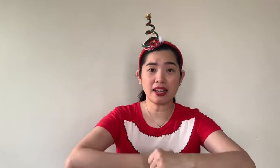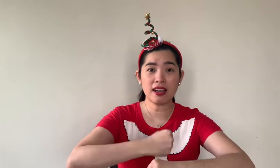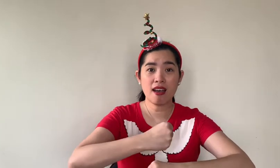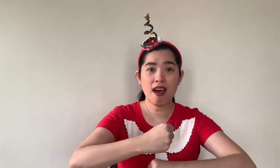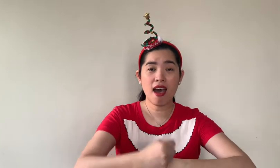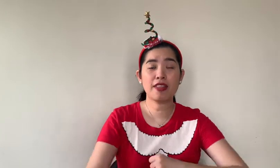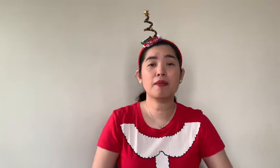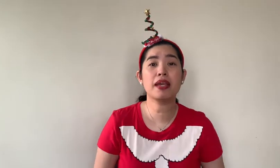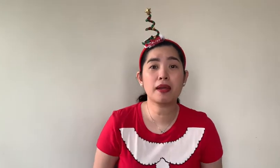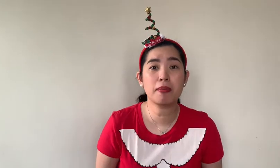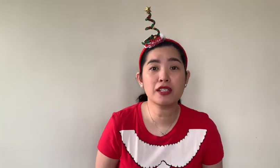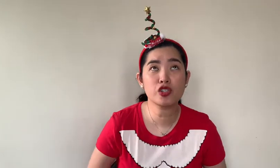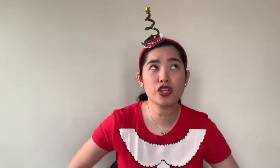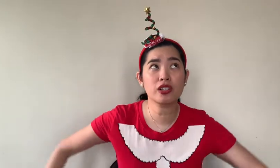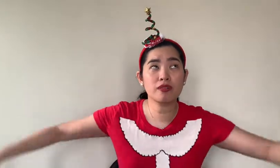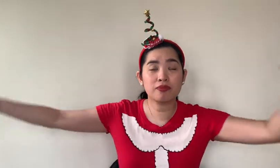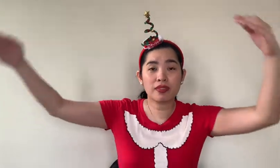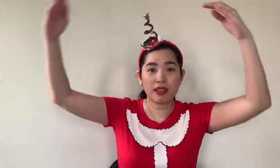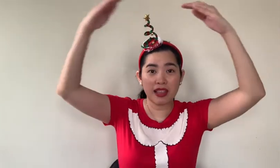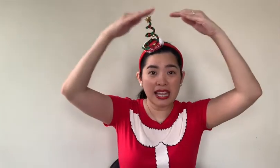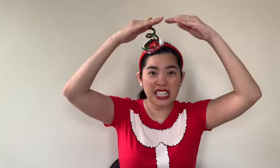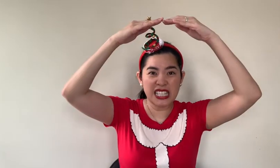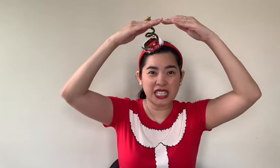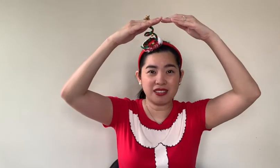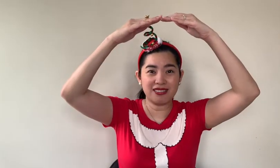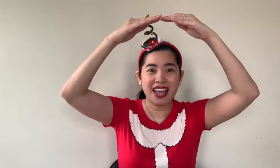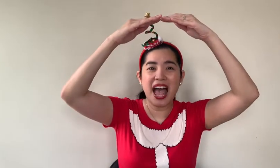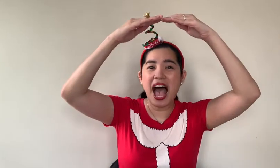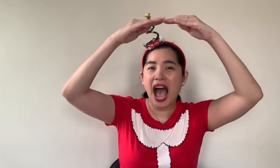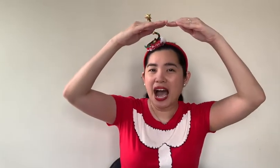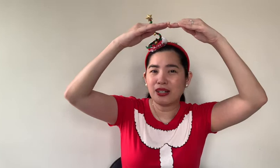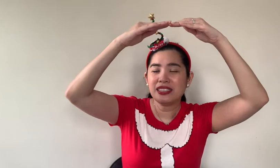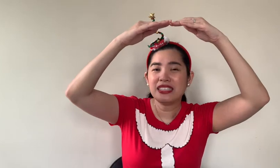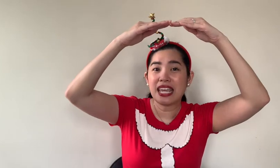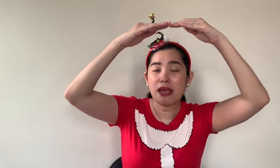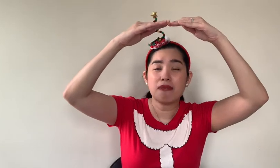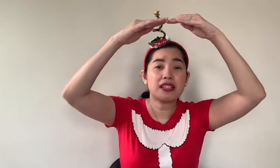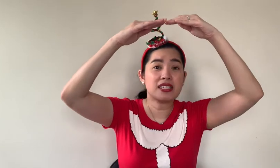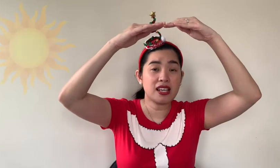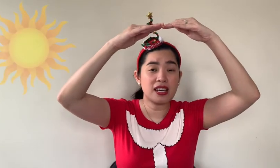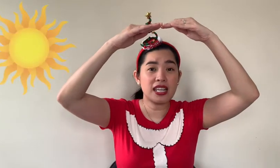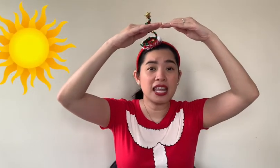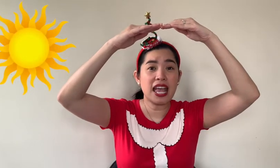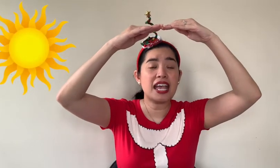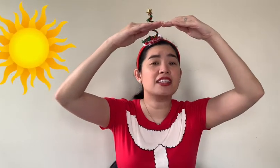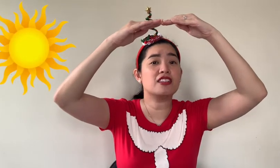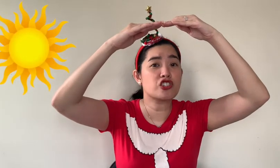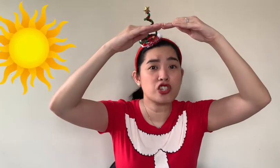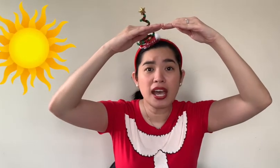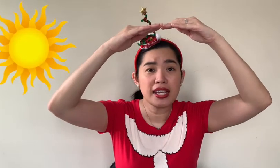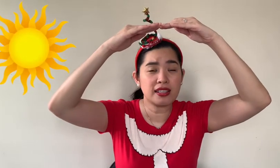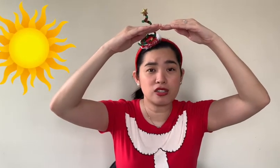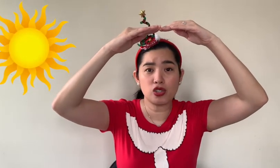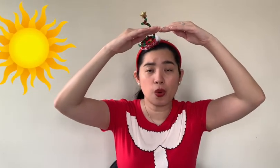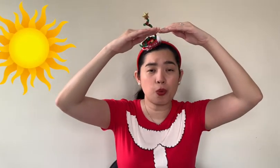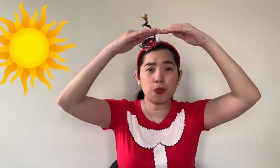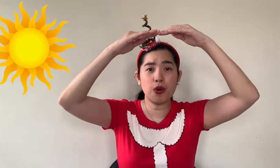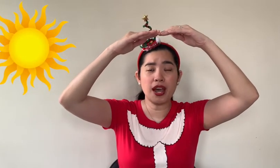And then make a big circle, like the sun. Out came the sun and shone so bright.